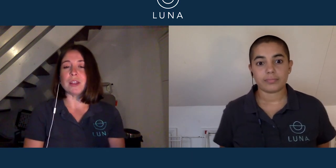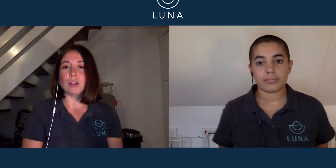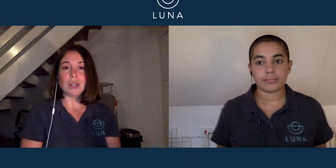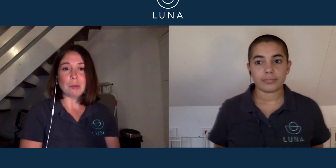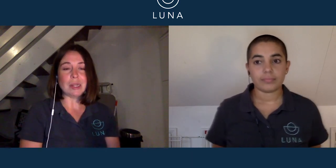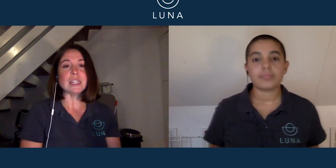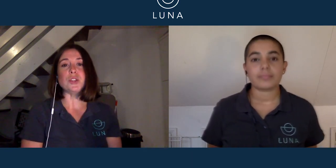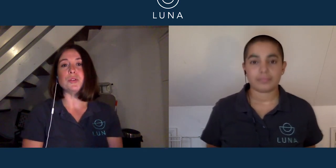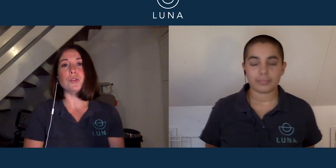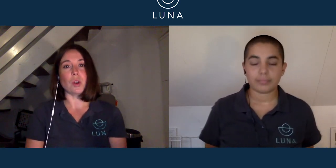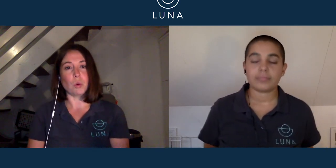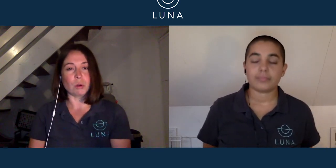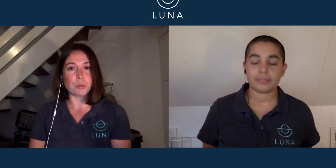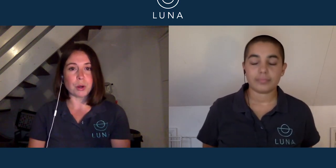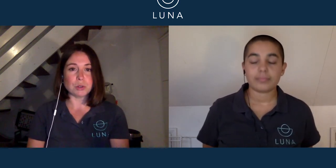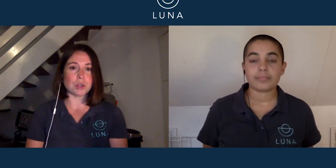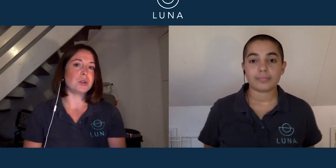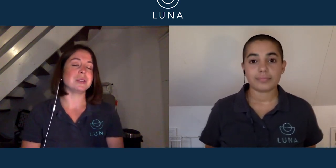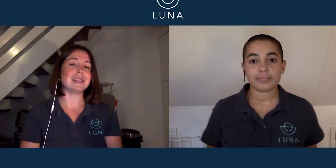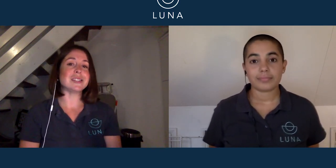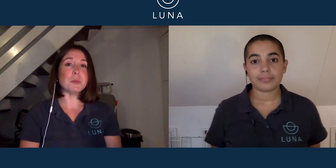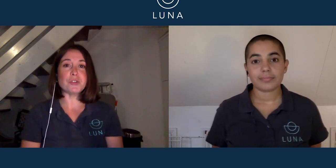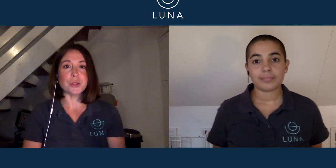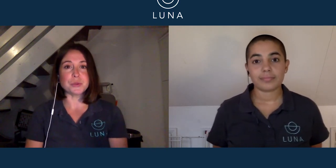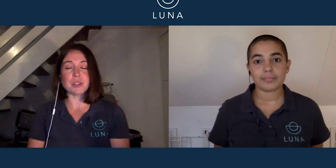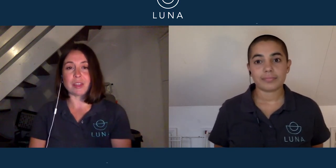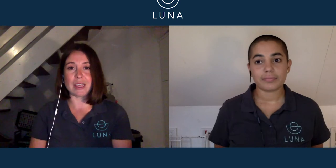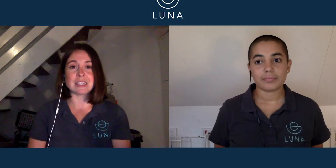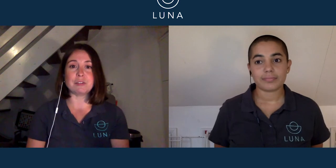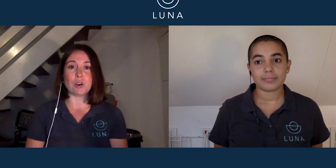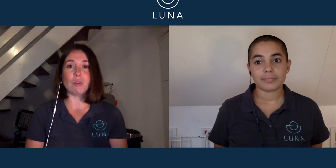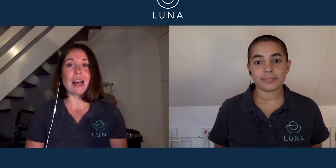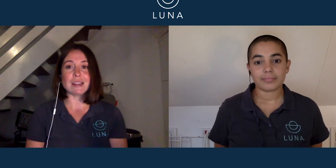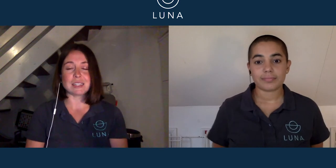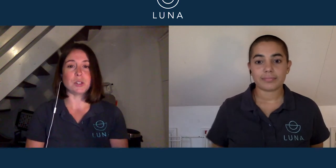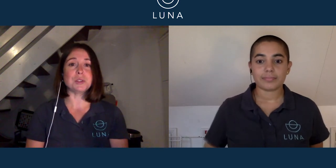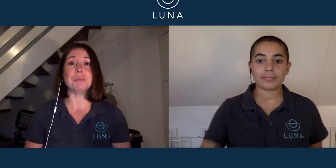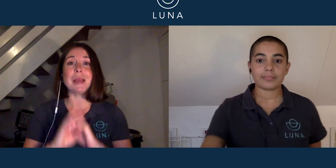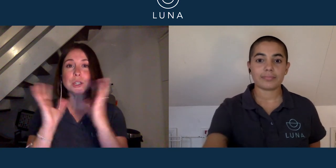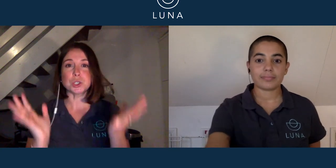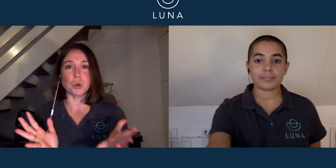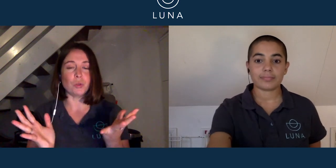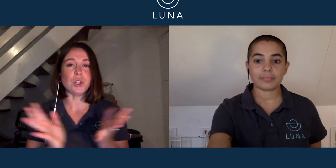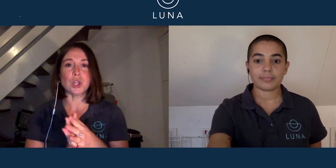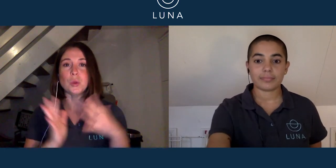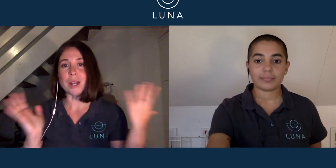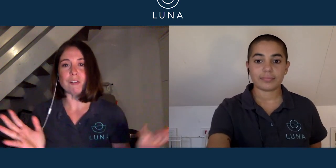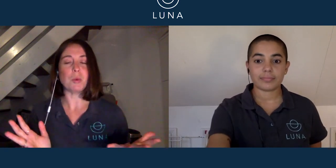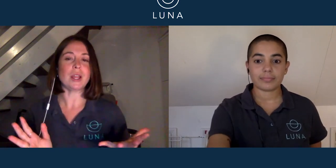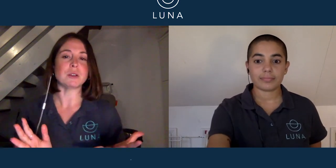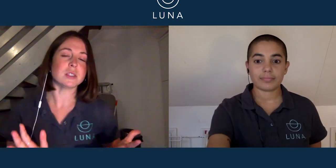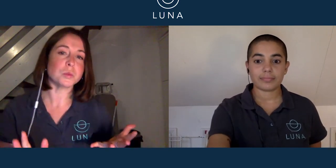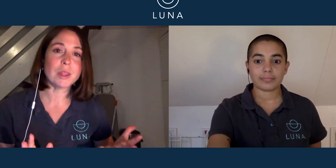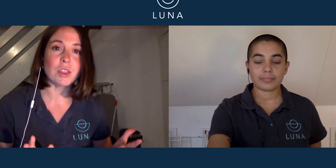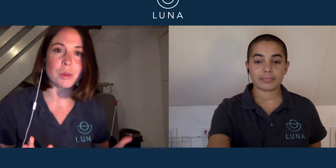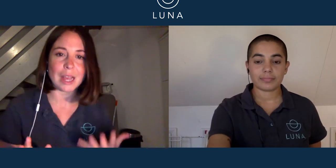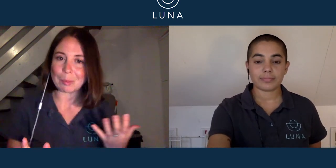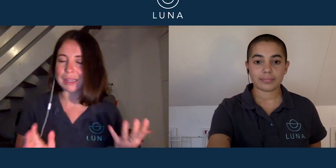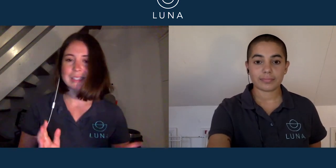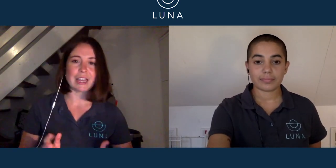your limit and you follow all of the protocols. And some of those things involve hand signals to make sure that you and everybody else that's with you is happy, safe